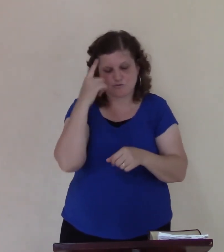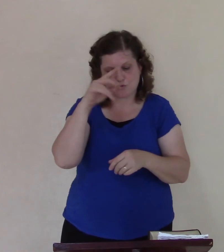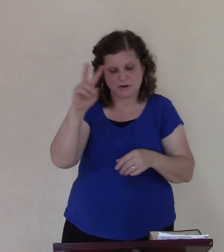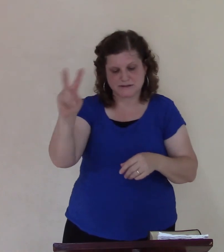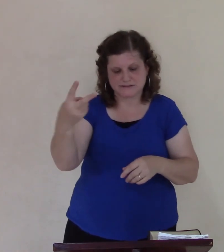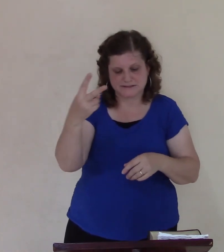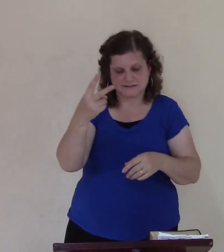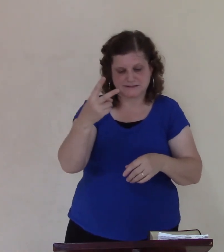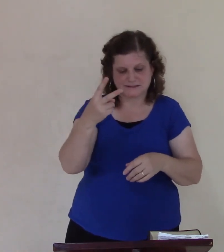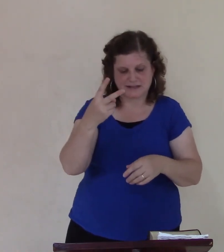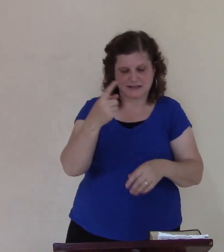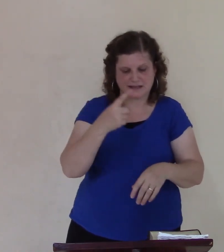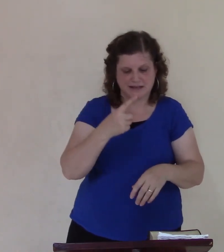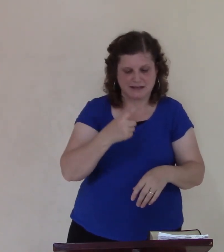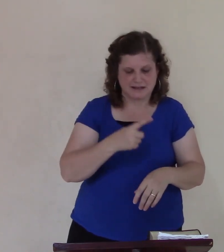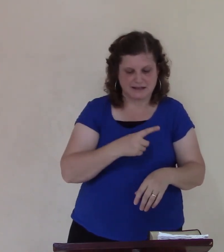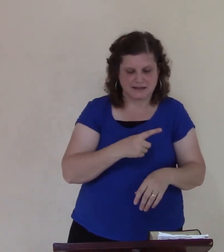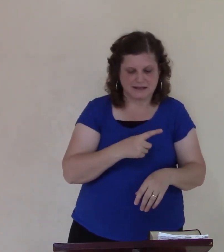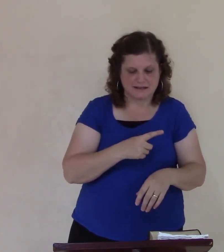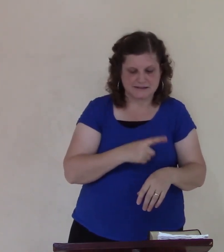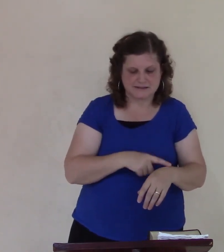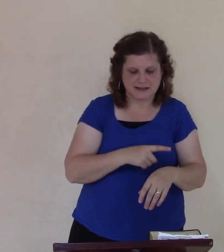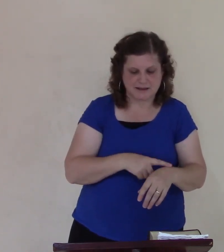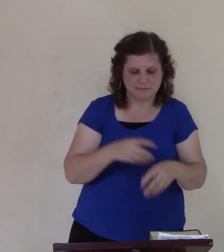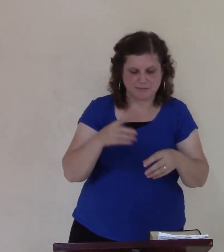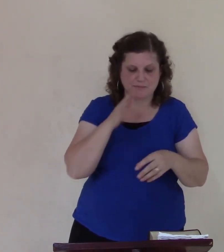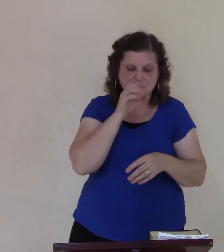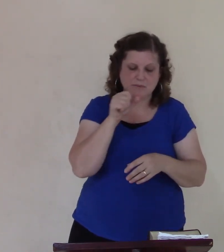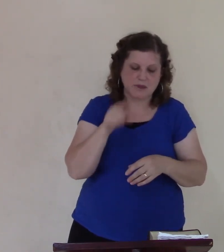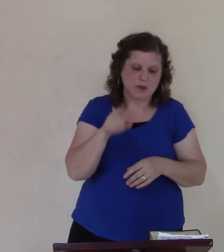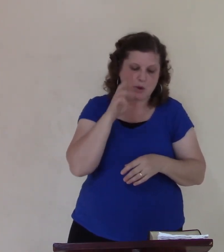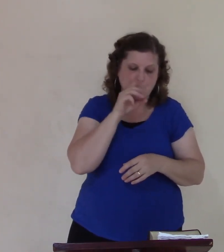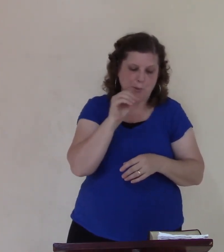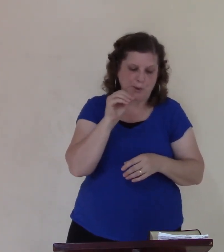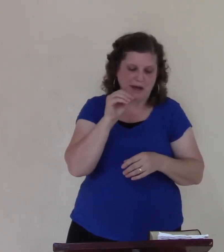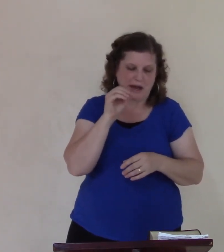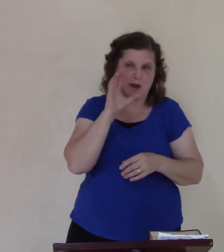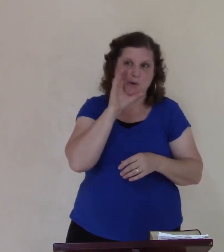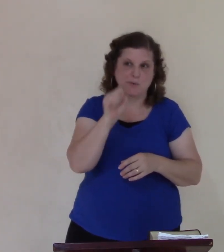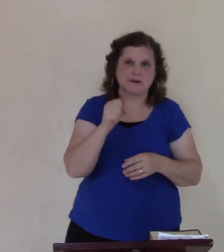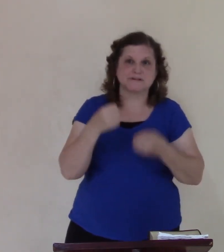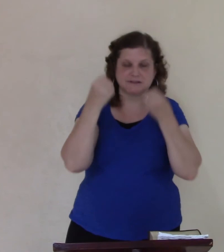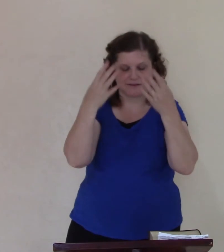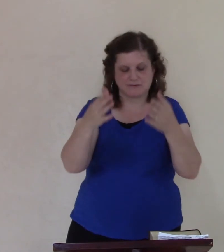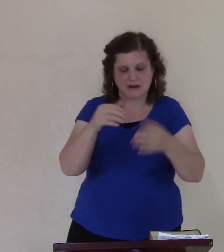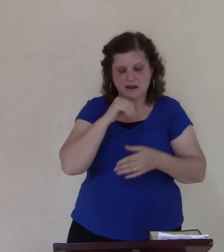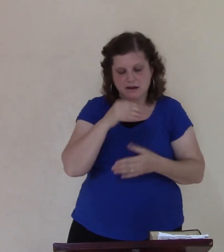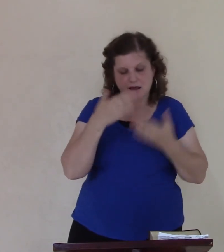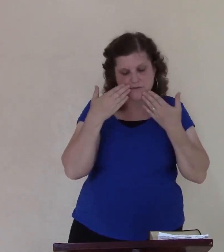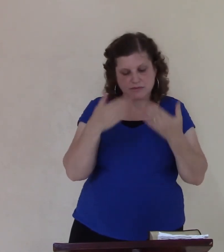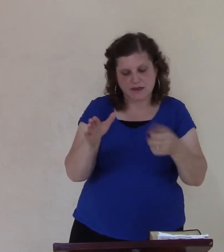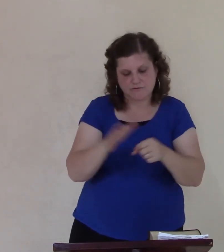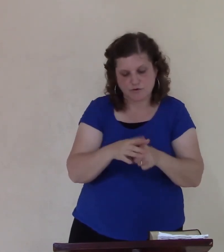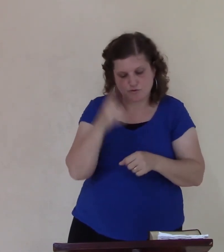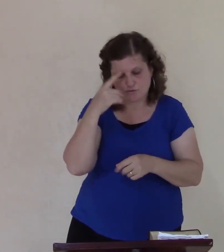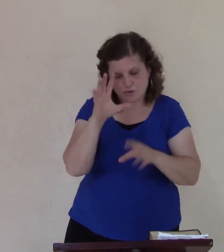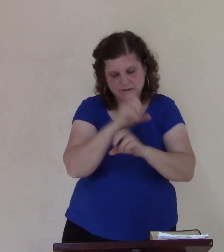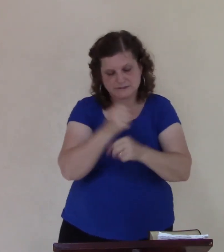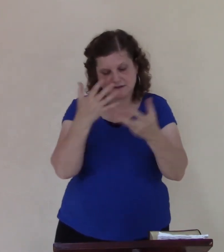he's not thankful for the salvation of the people no and God reminded John about his witness there in John chapter 4 verse 10